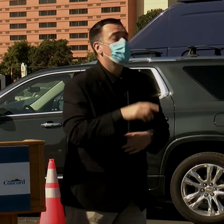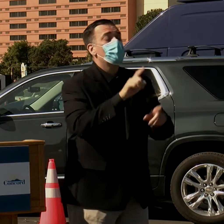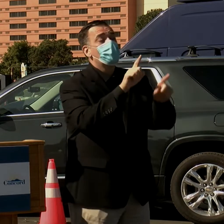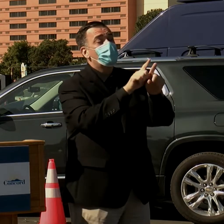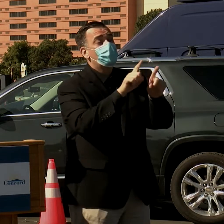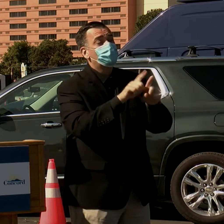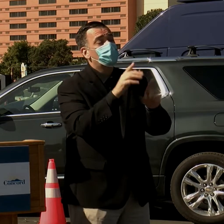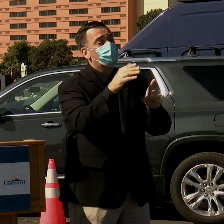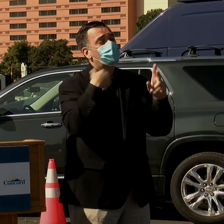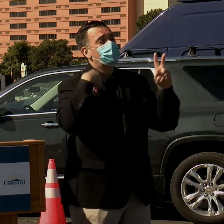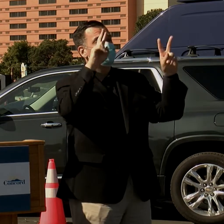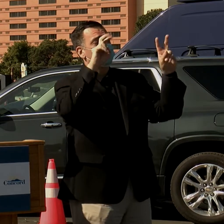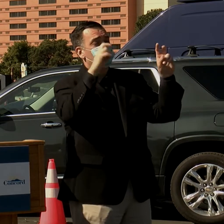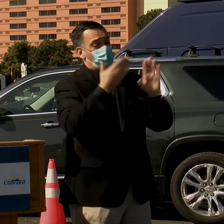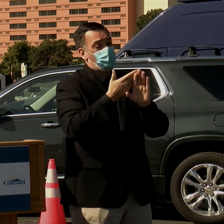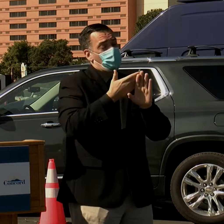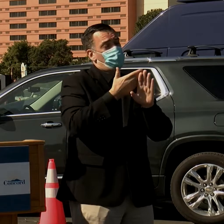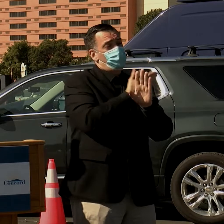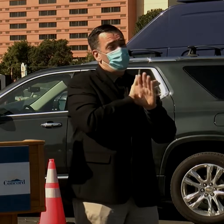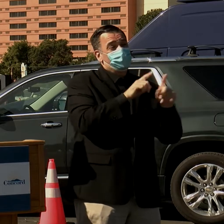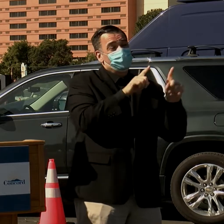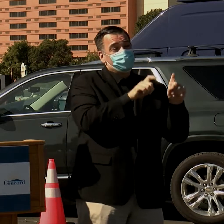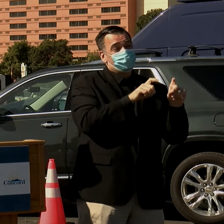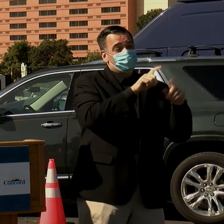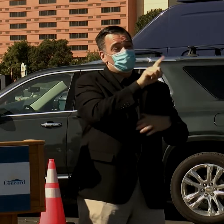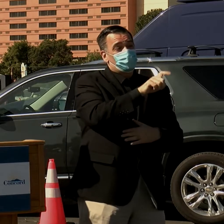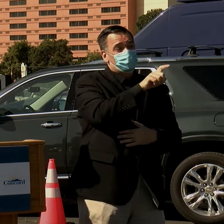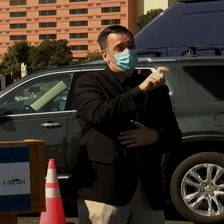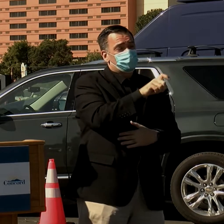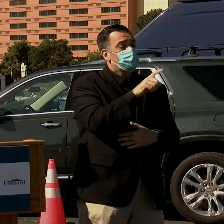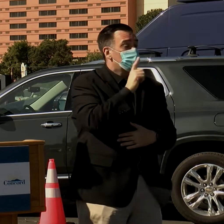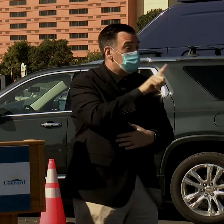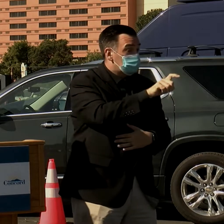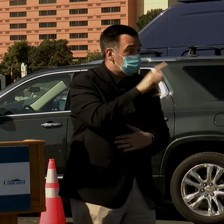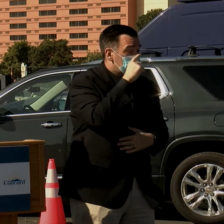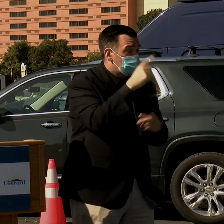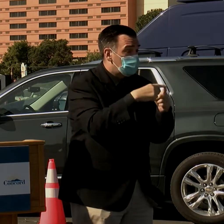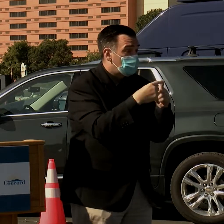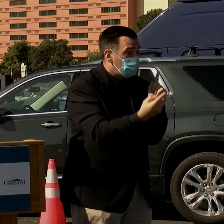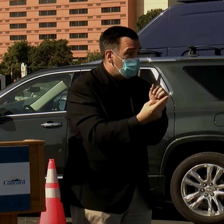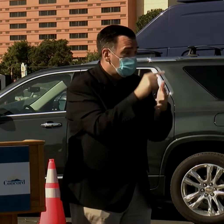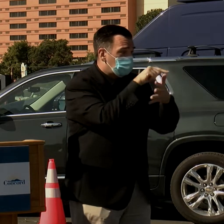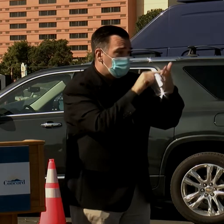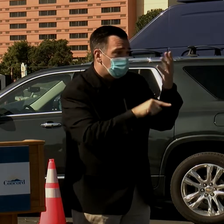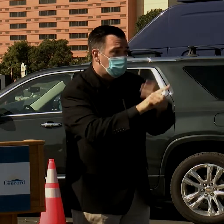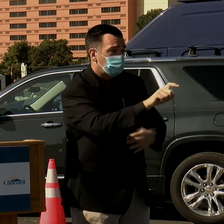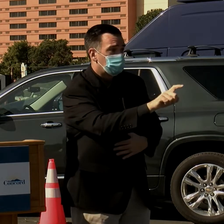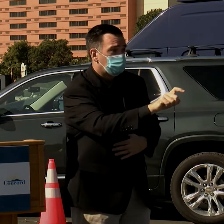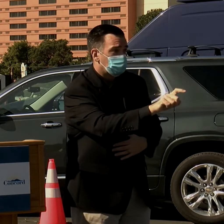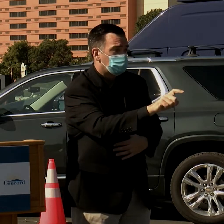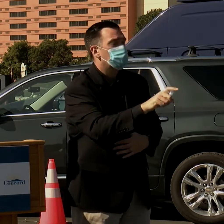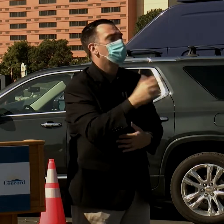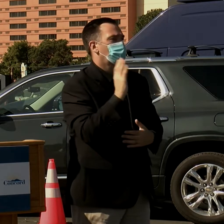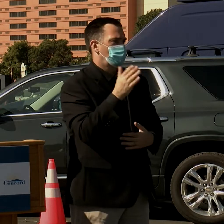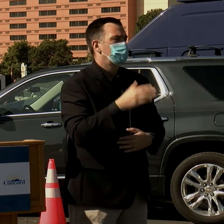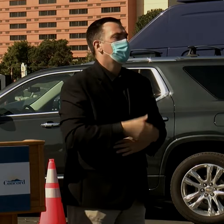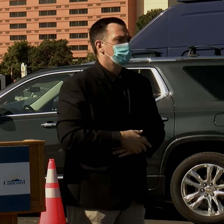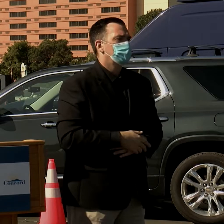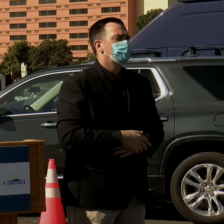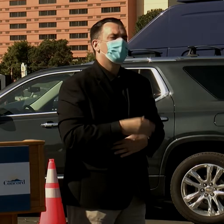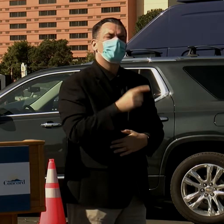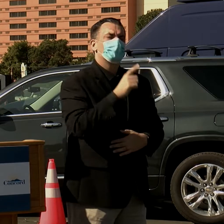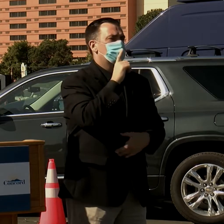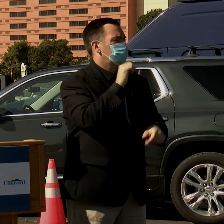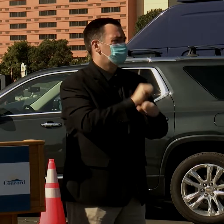-screening before we give the shot to make sure that they're not allergic to any components of the vaccine. So we've had